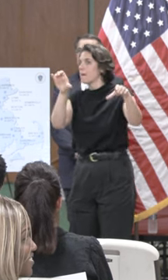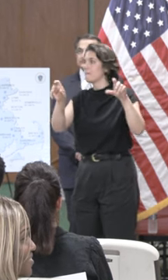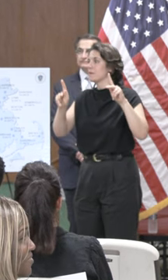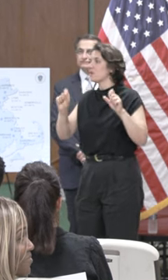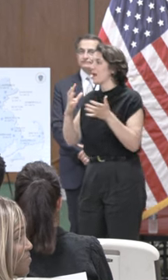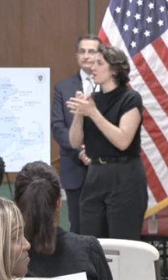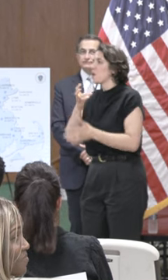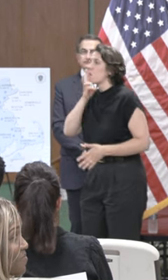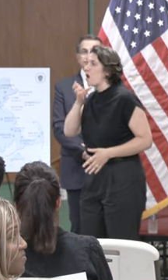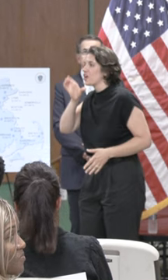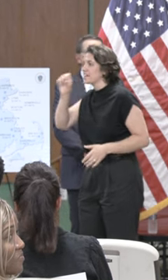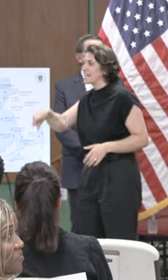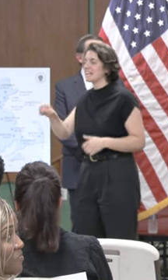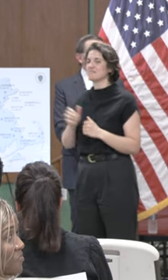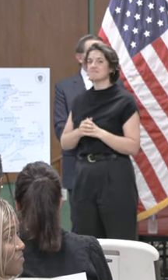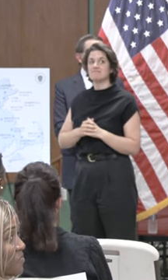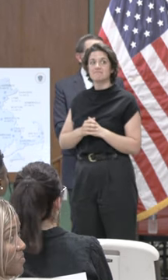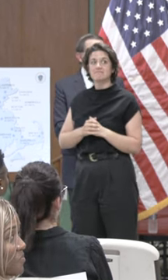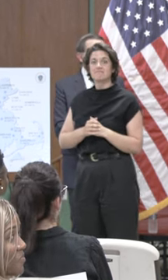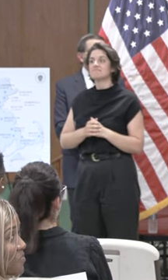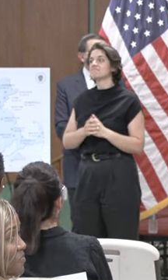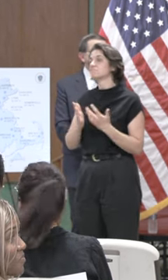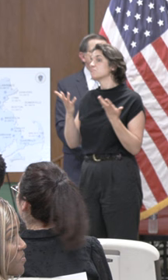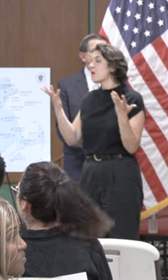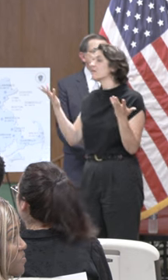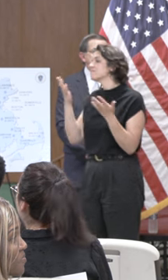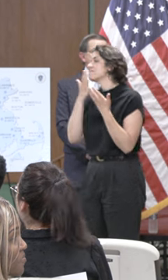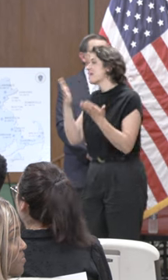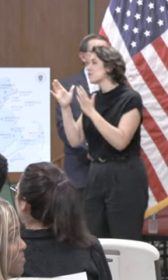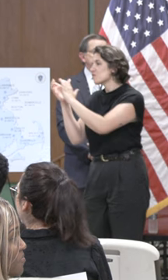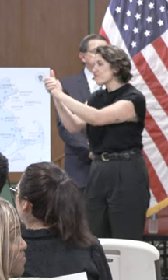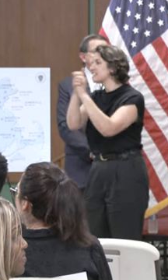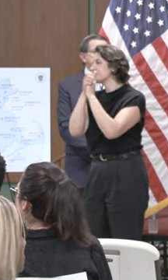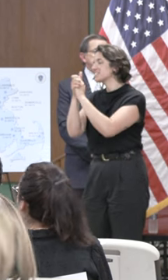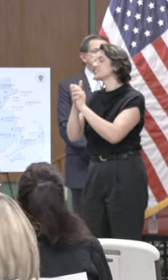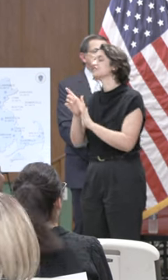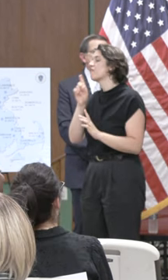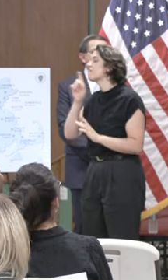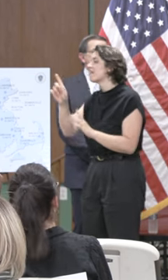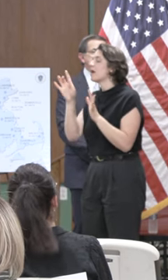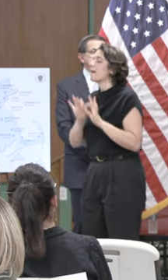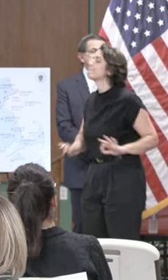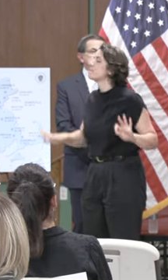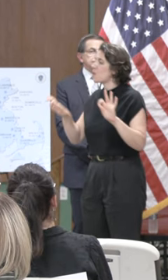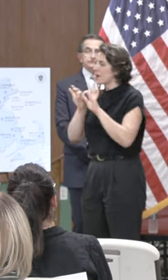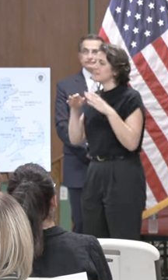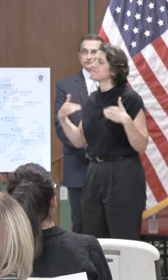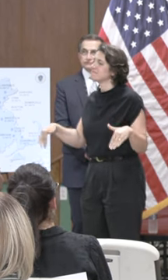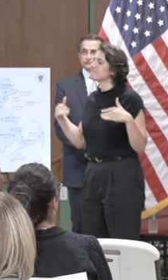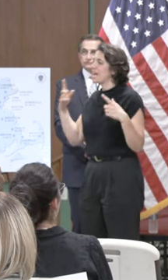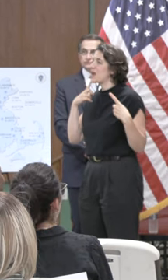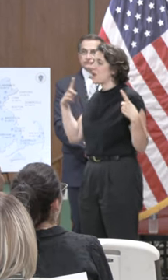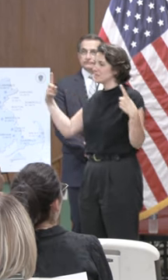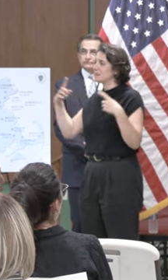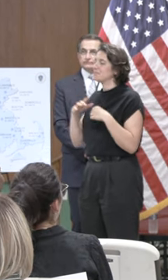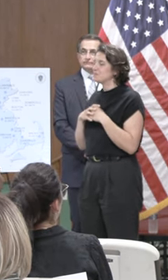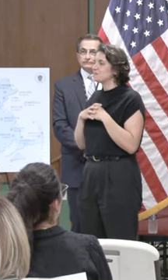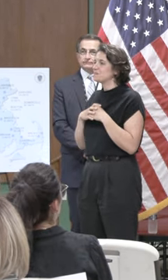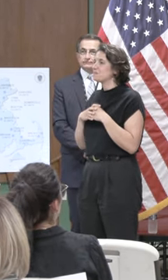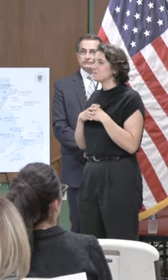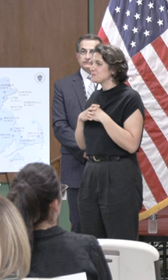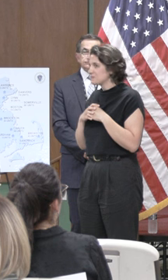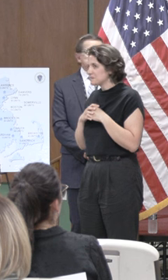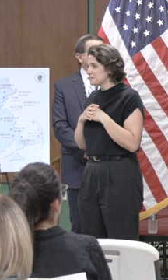looks like there's some terrific congratulations this is a really really important um announcement and